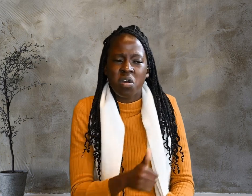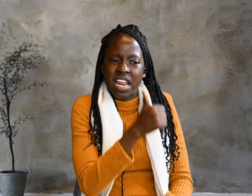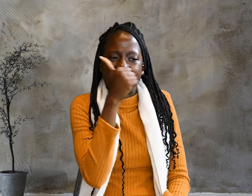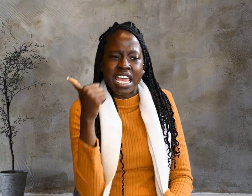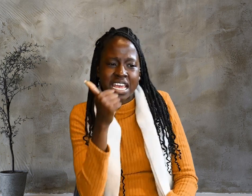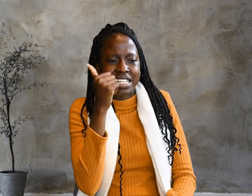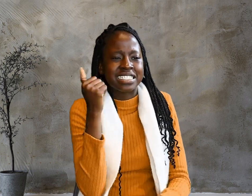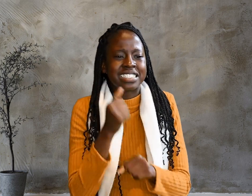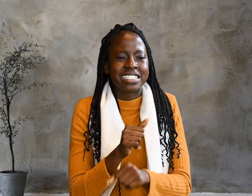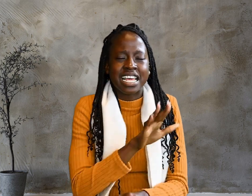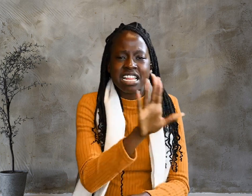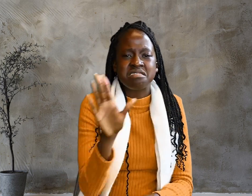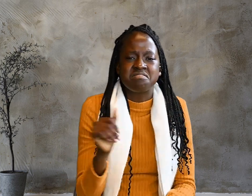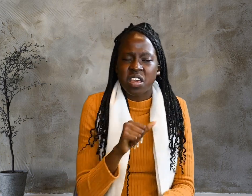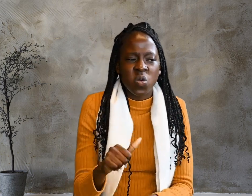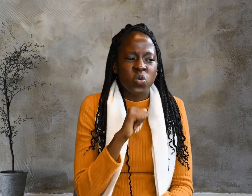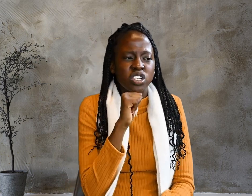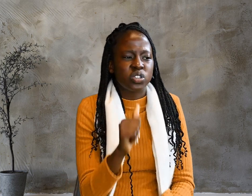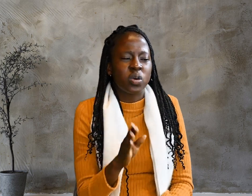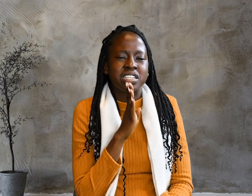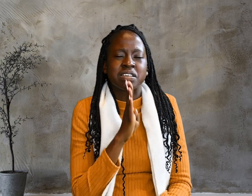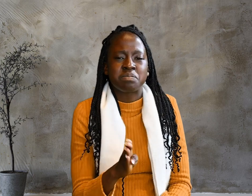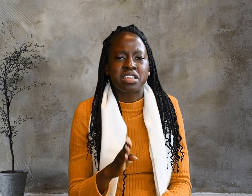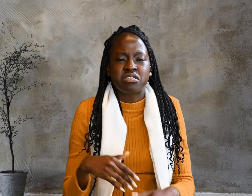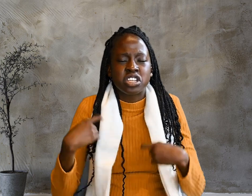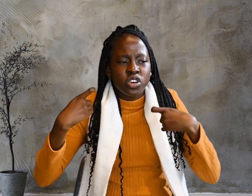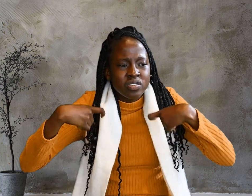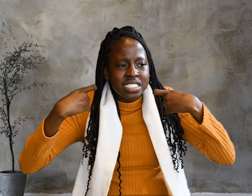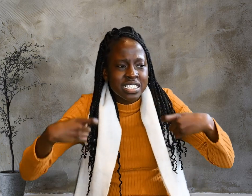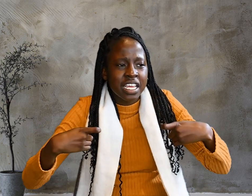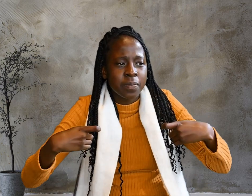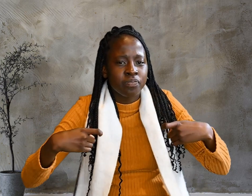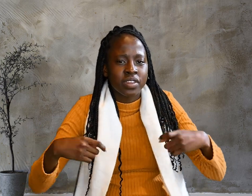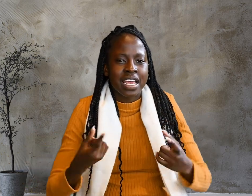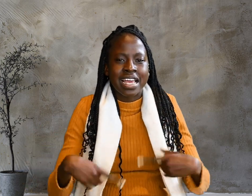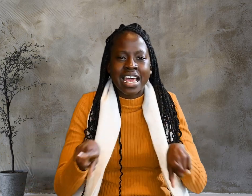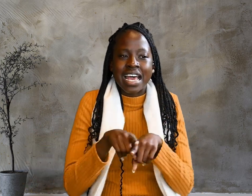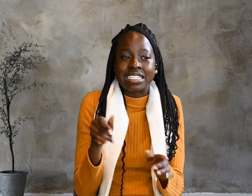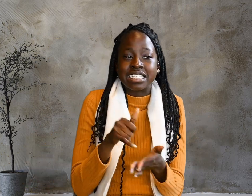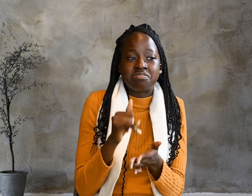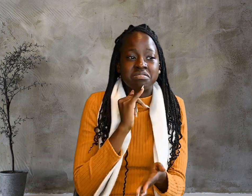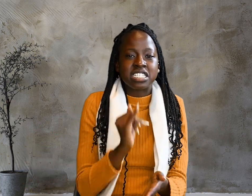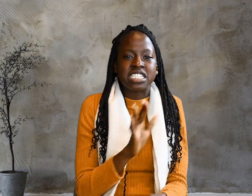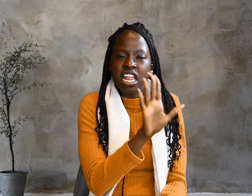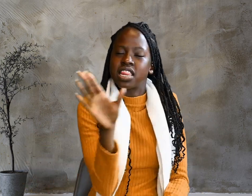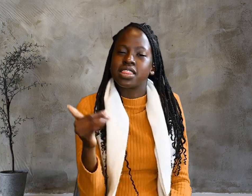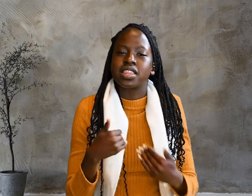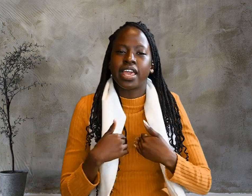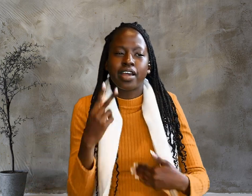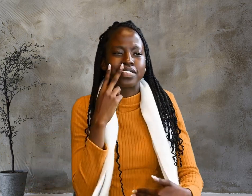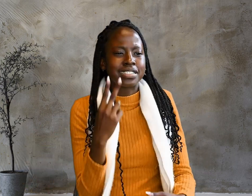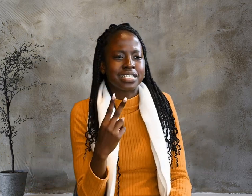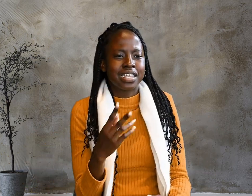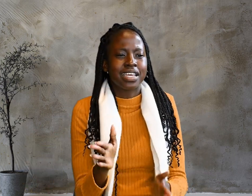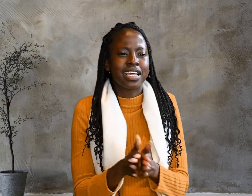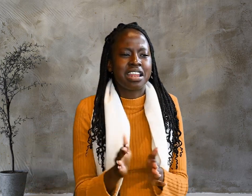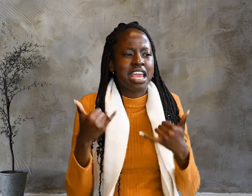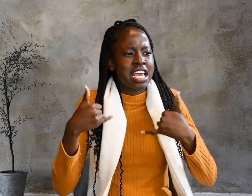they would not be guilty of sin. As it is, they have seen, and yet they have